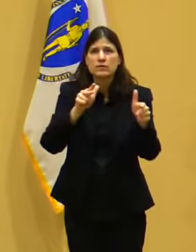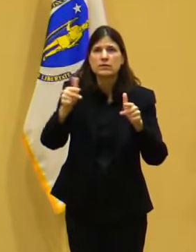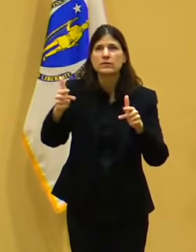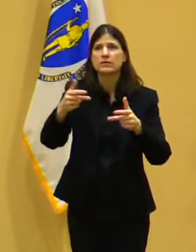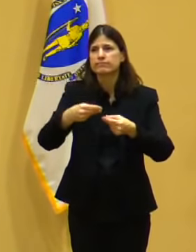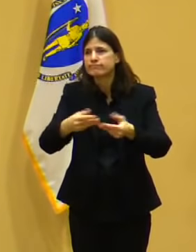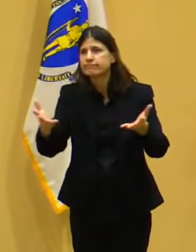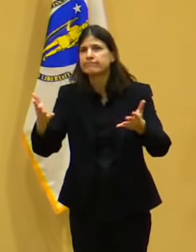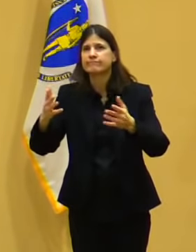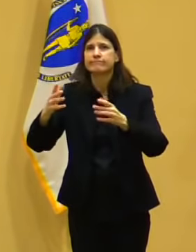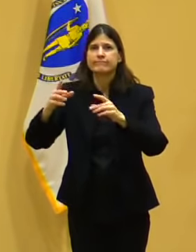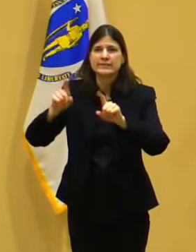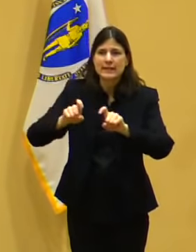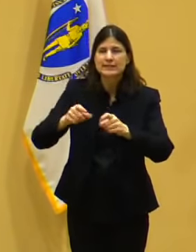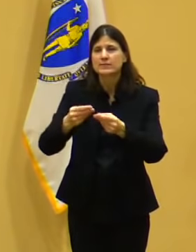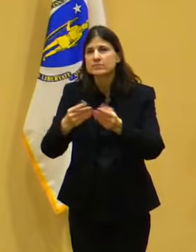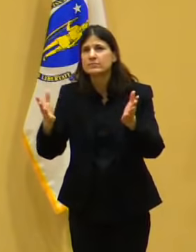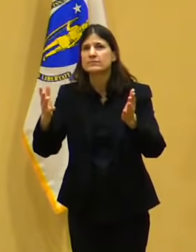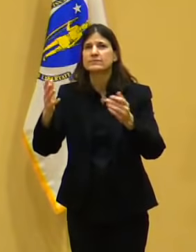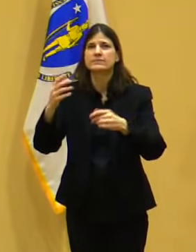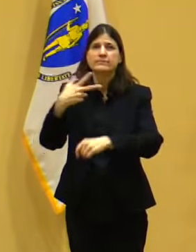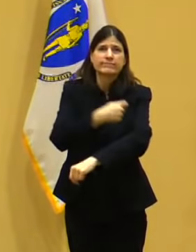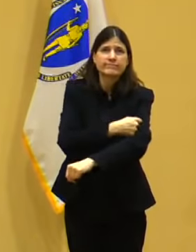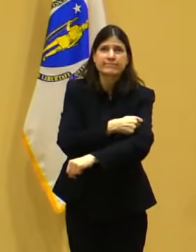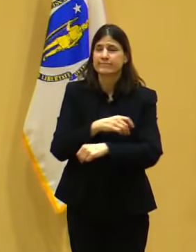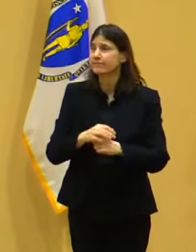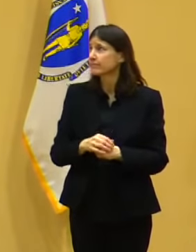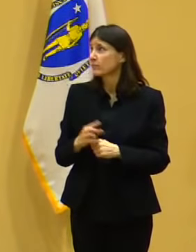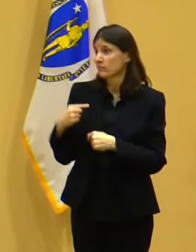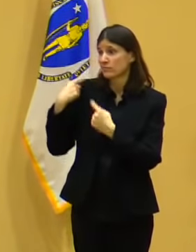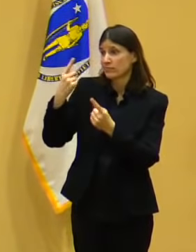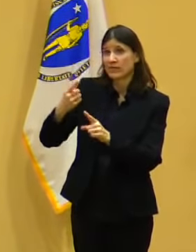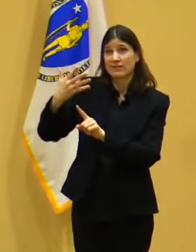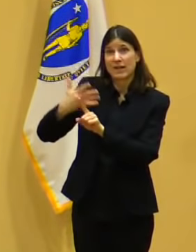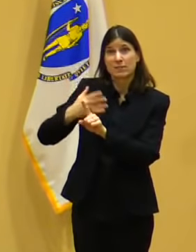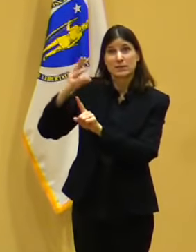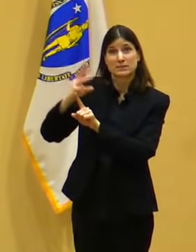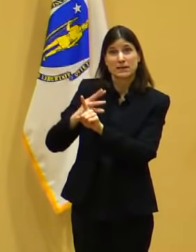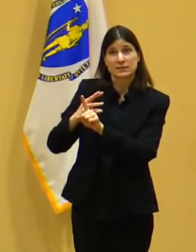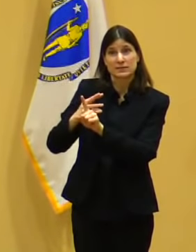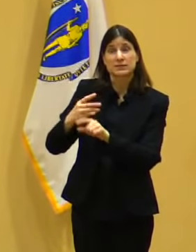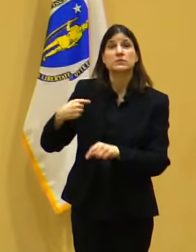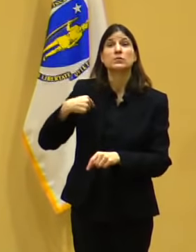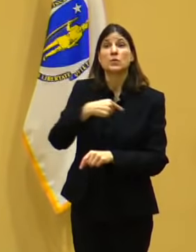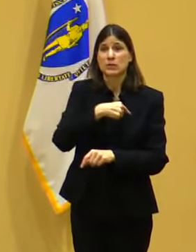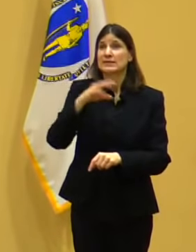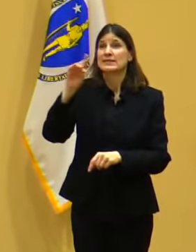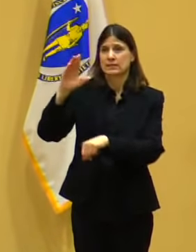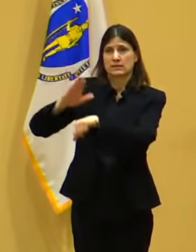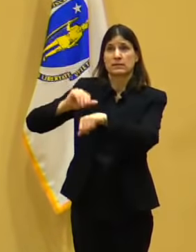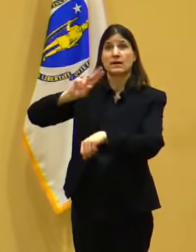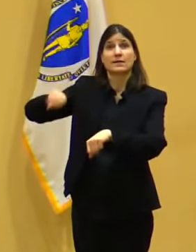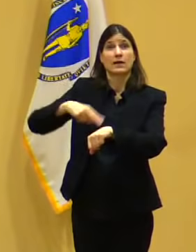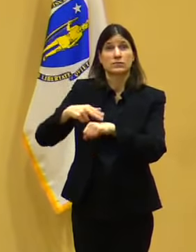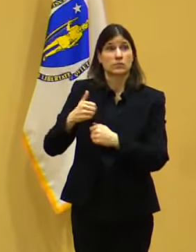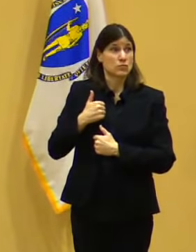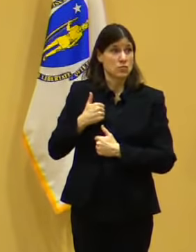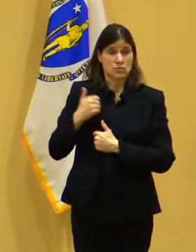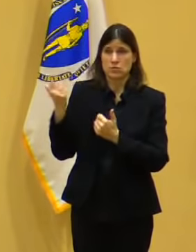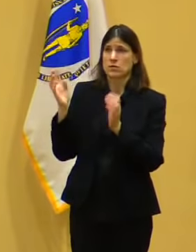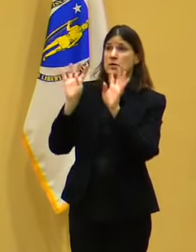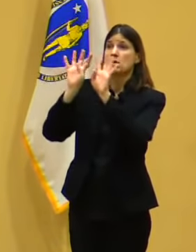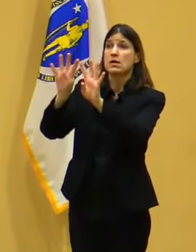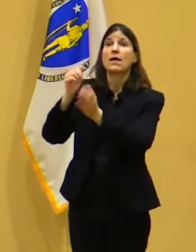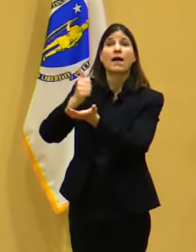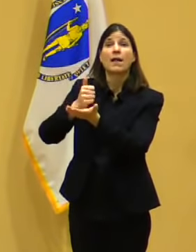has been SNFs, long-term care facilities, where they have been a critical asset in ensuring